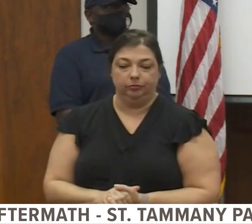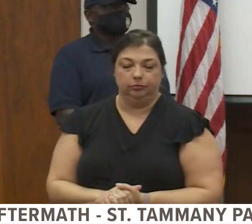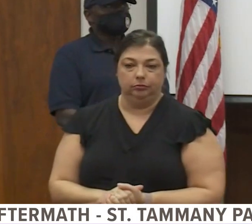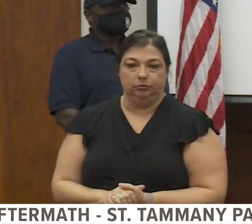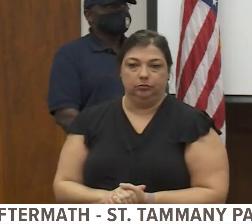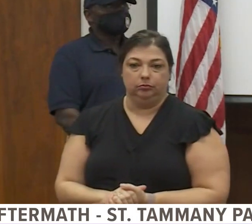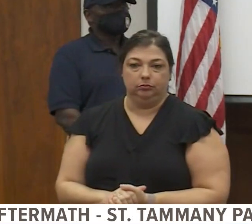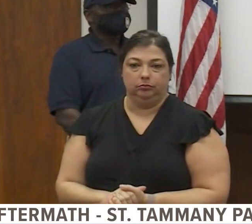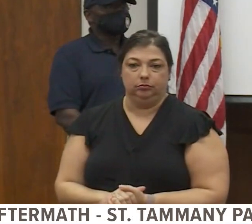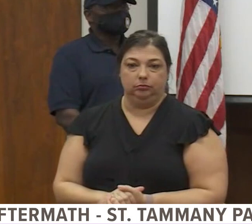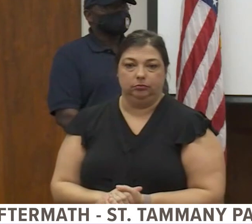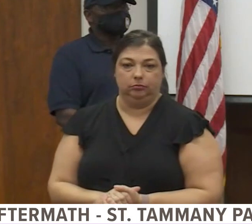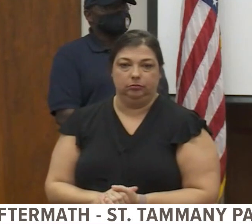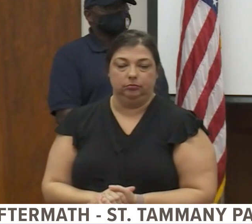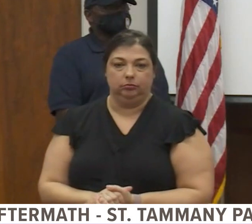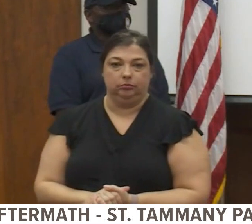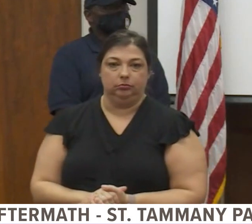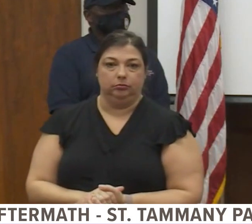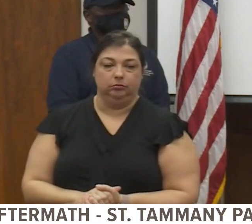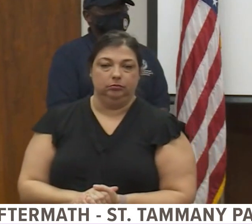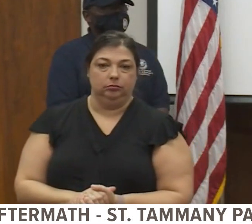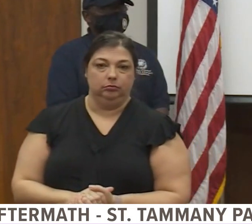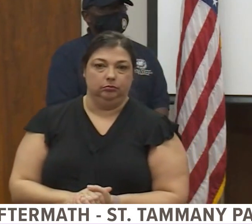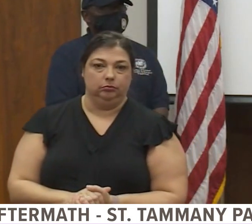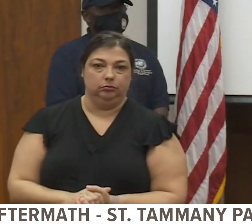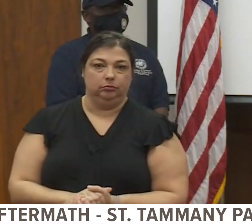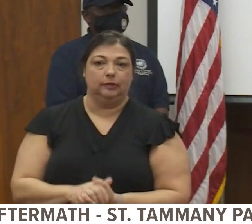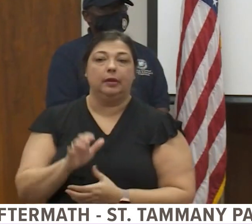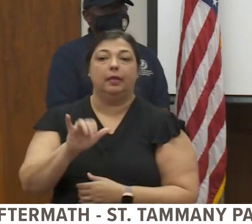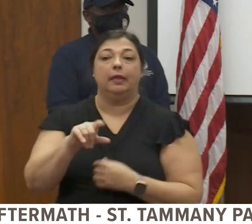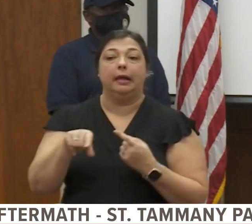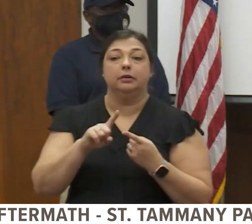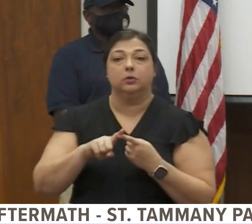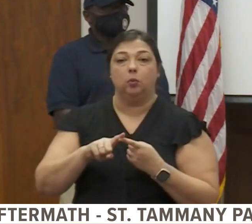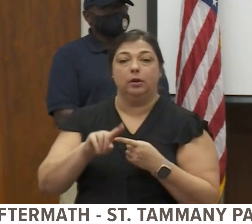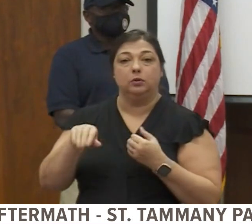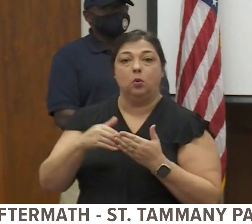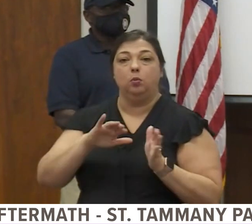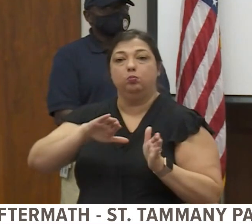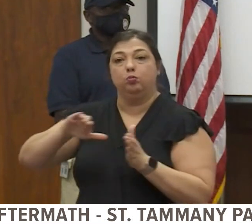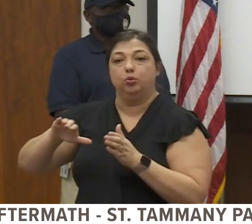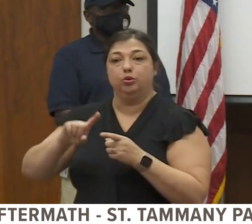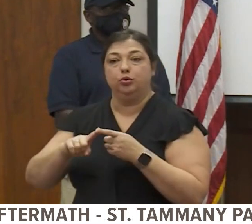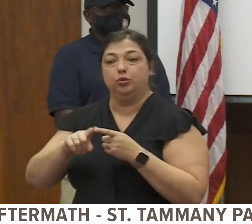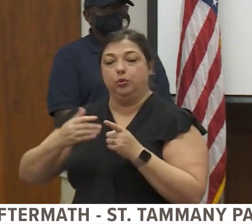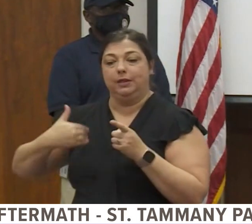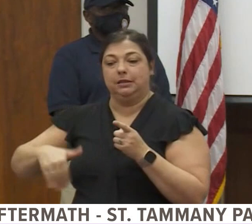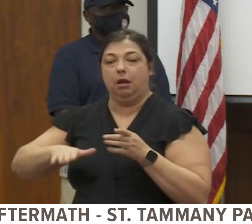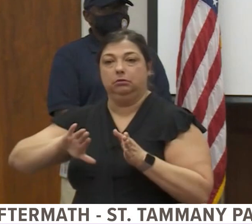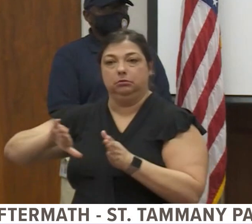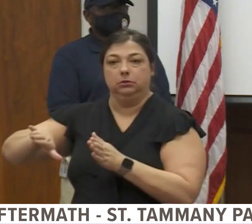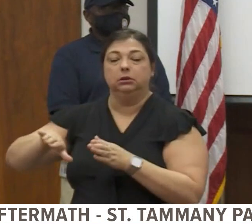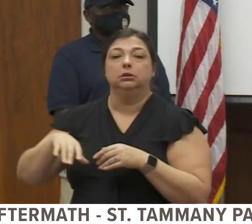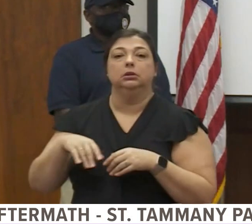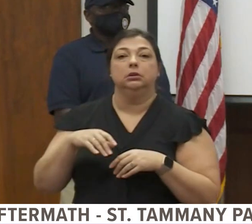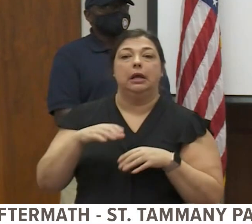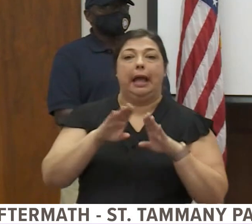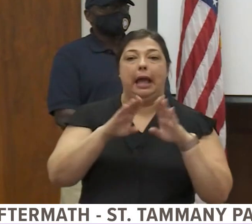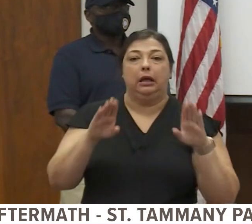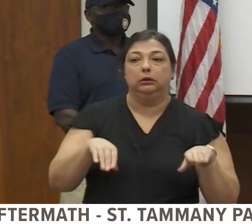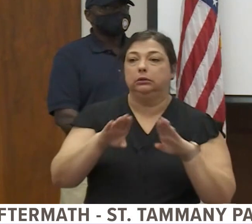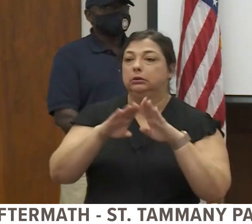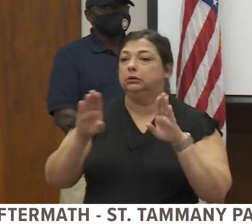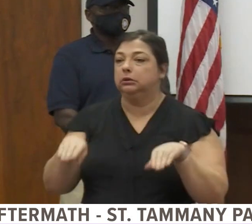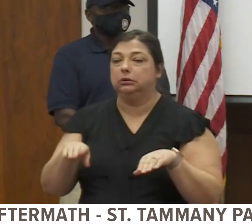Once once the debris is pushed to the side in residential neighborhoods. That in the residential neighborhoods will not take